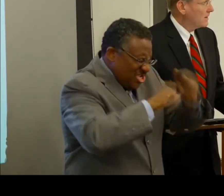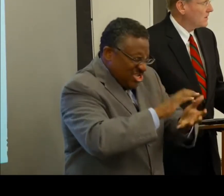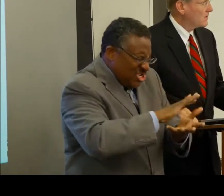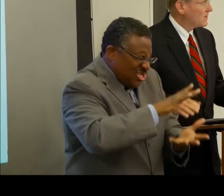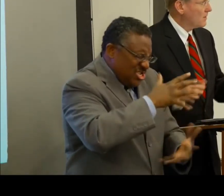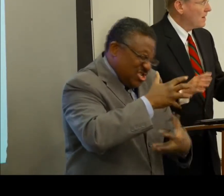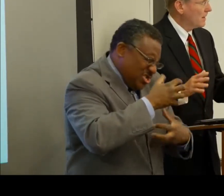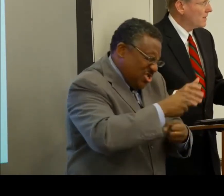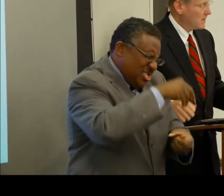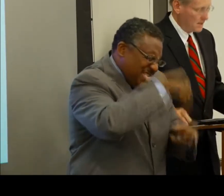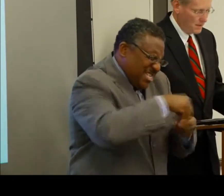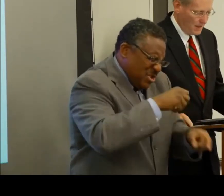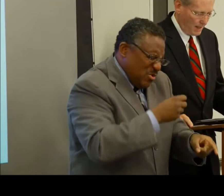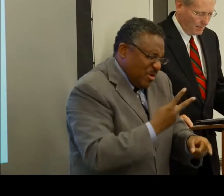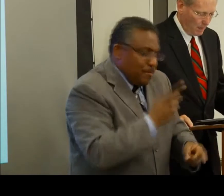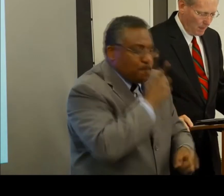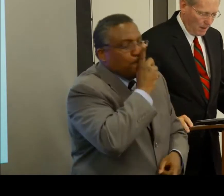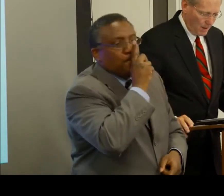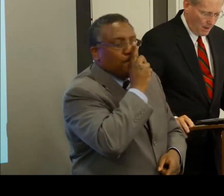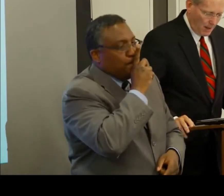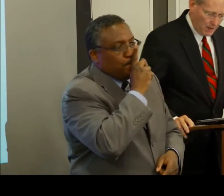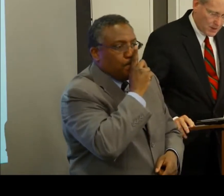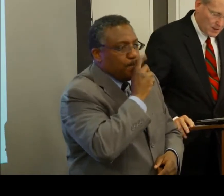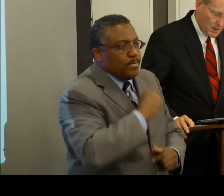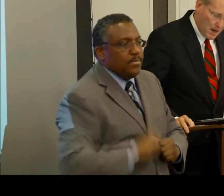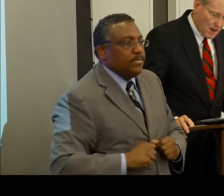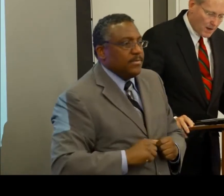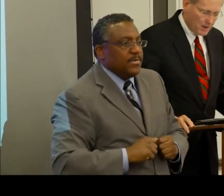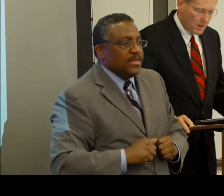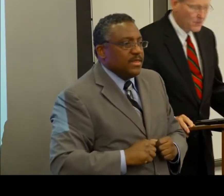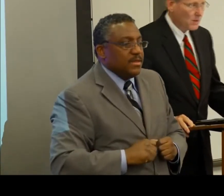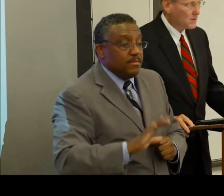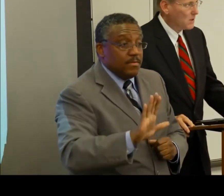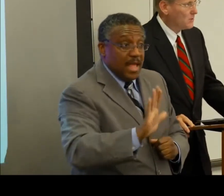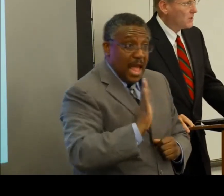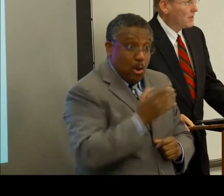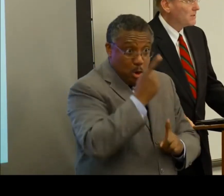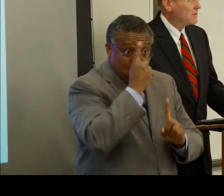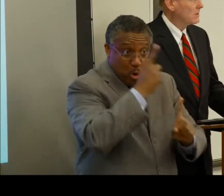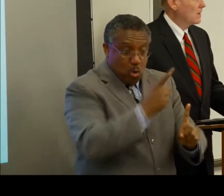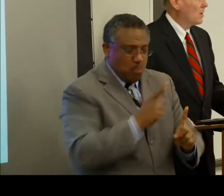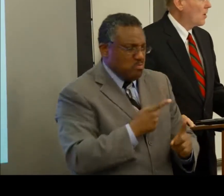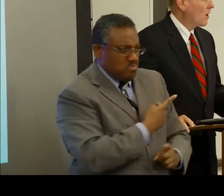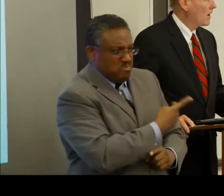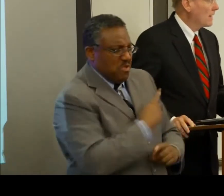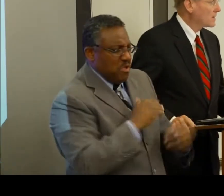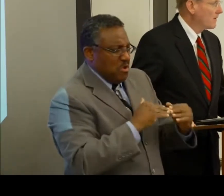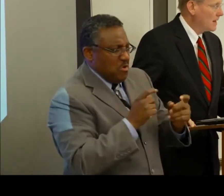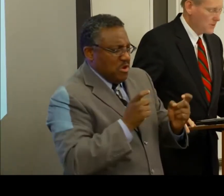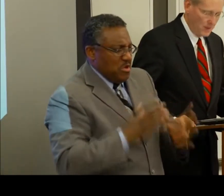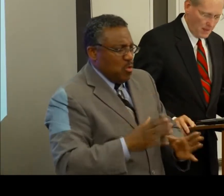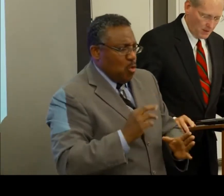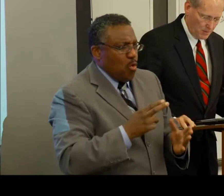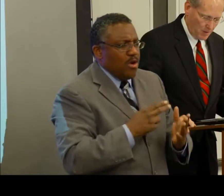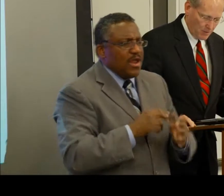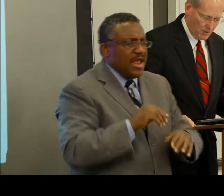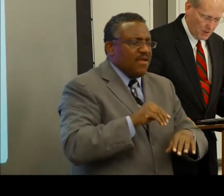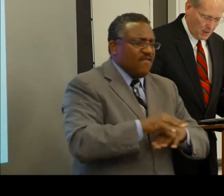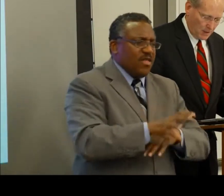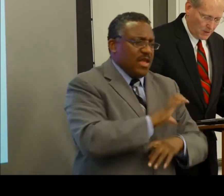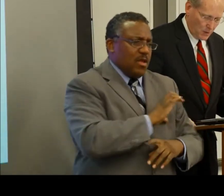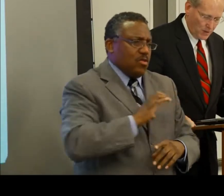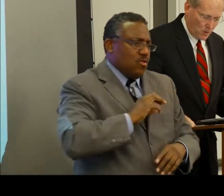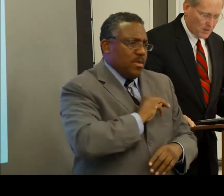exist surrounding SSDI. And it's not our intention, as co-chairs or as advisory council